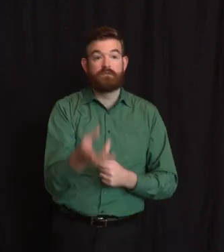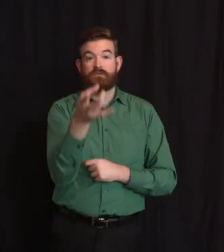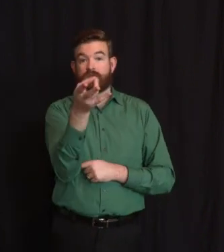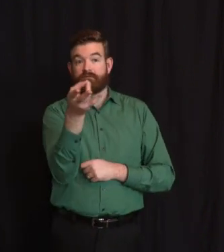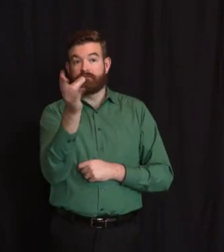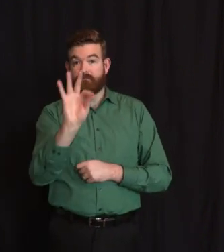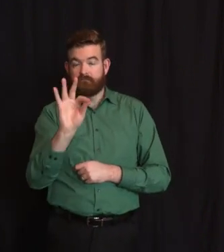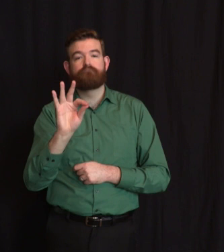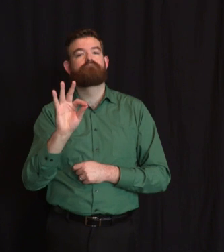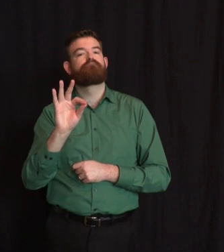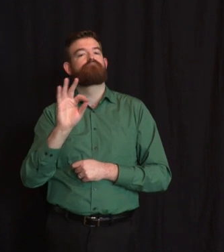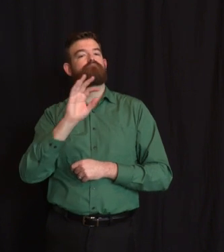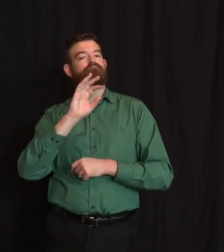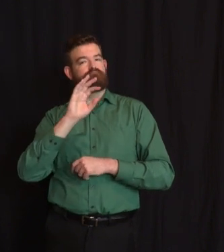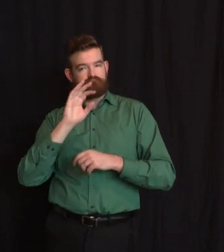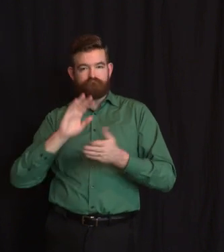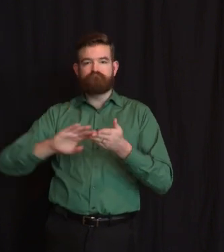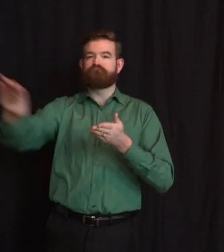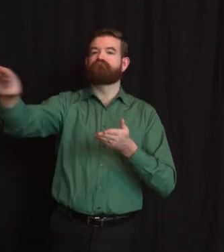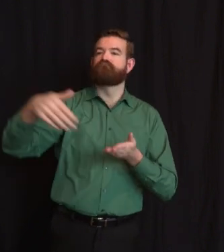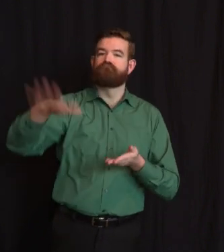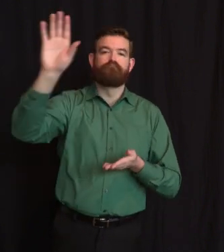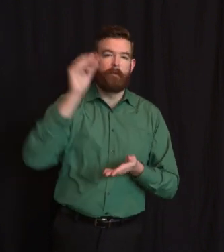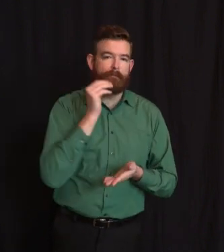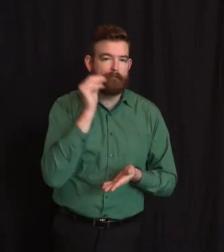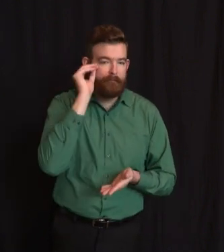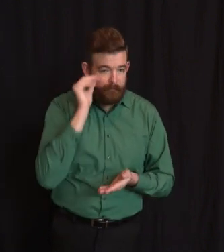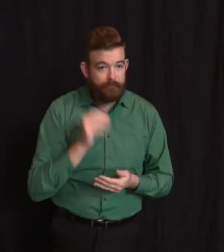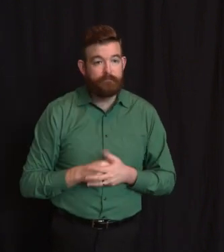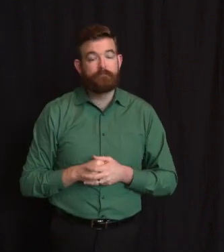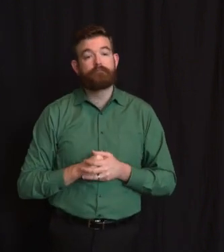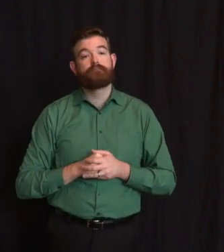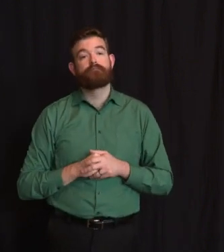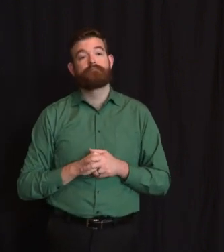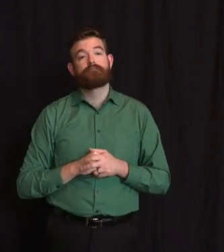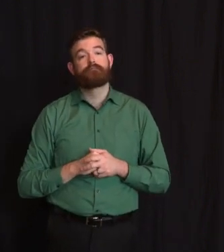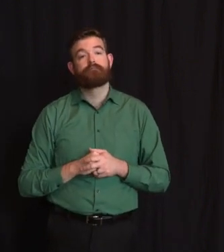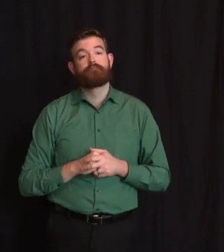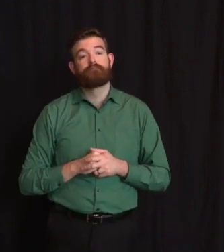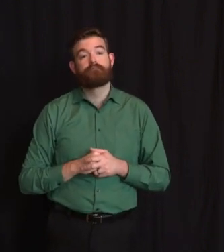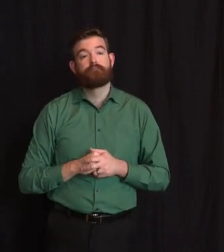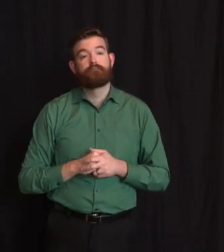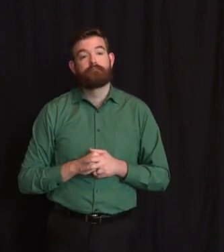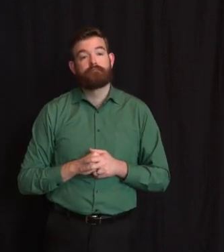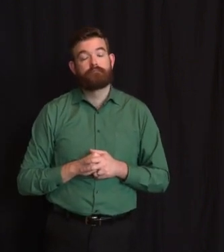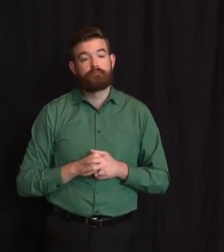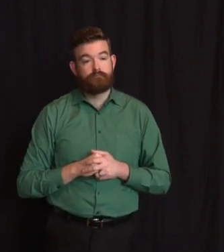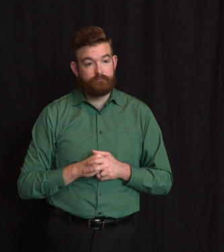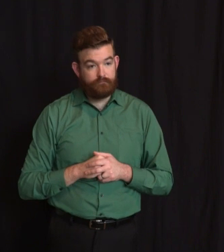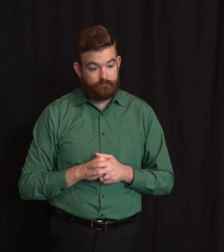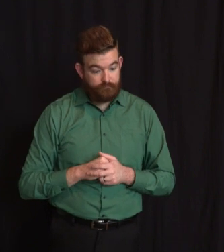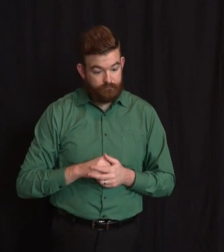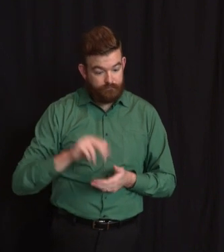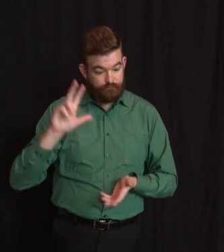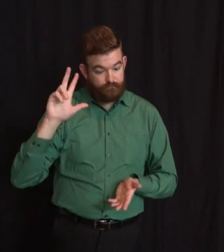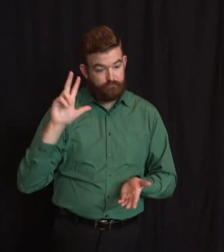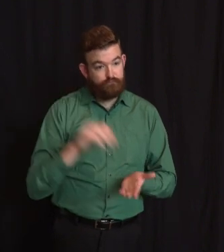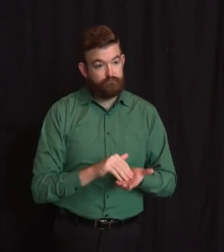Today we're reporting 3,250 new cases for a total of 78,467. And